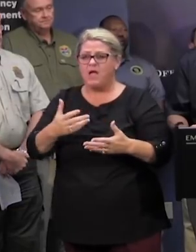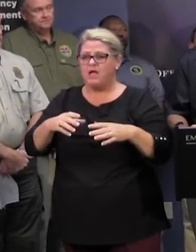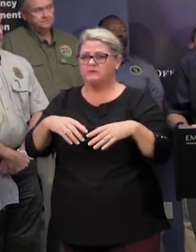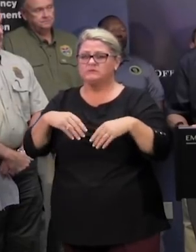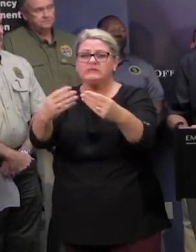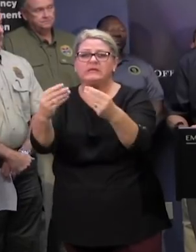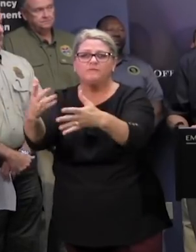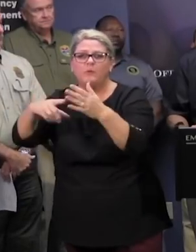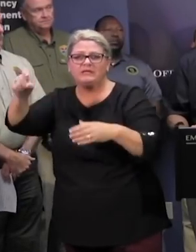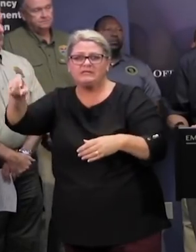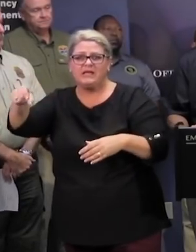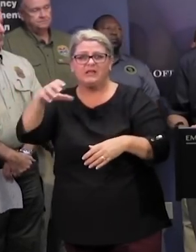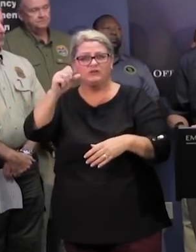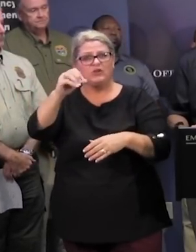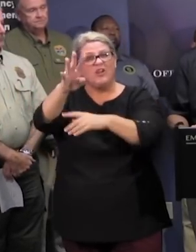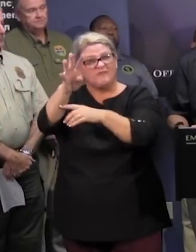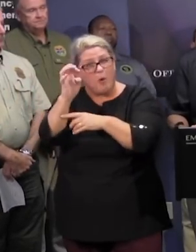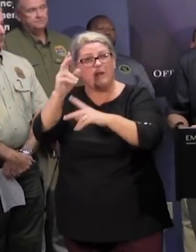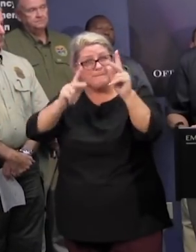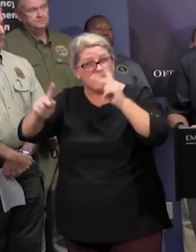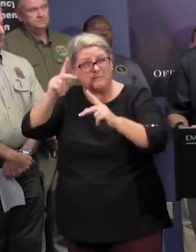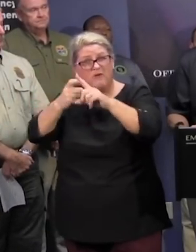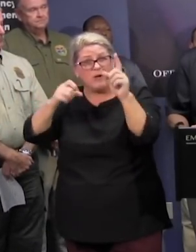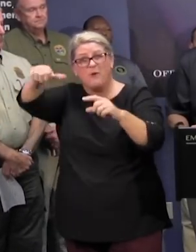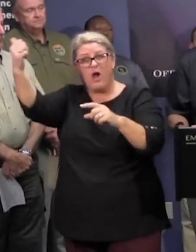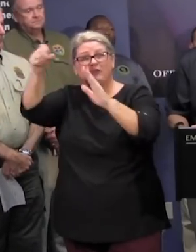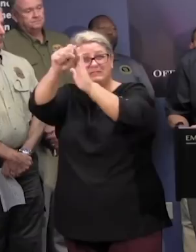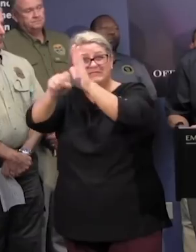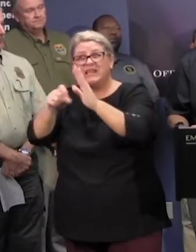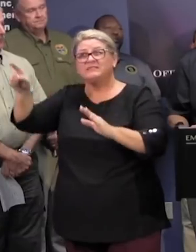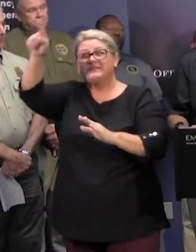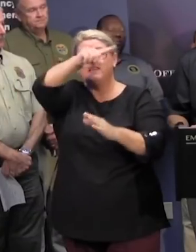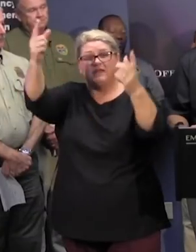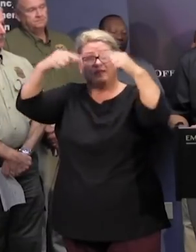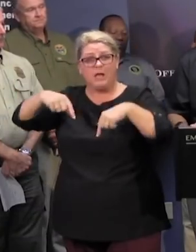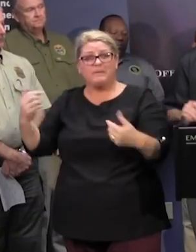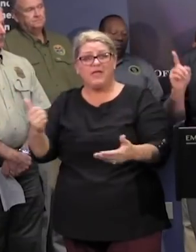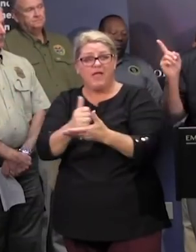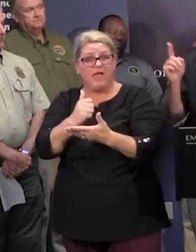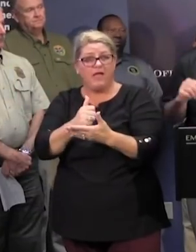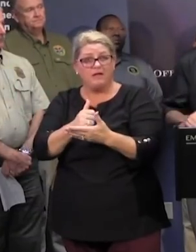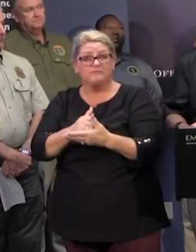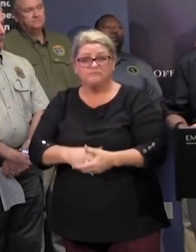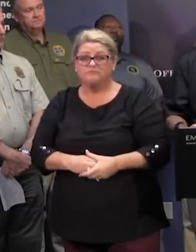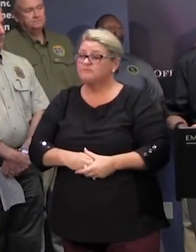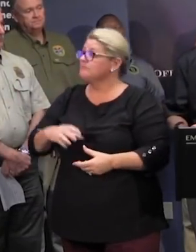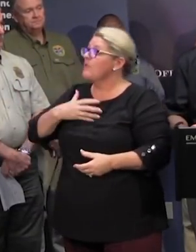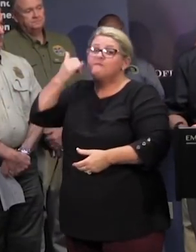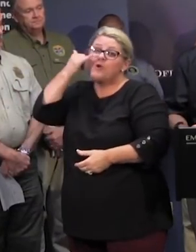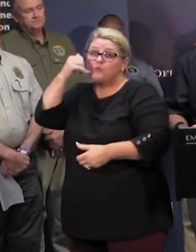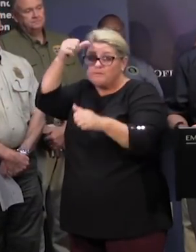almost 400 people that are from out of state that are here helping and then the last point is just another reminder of our public information phone